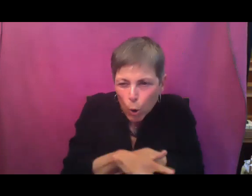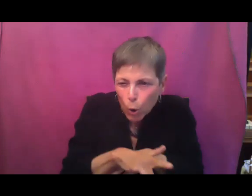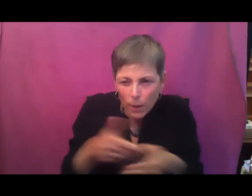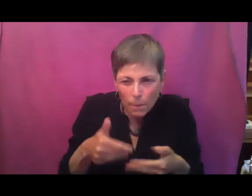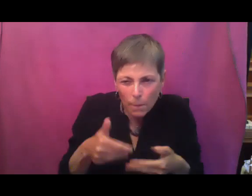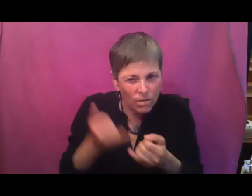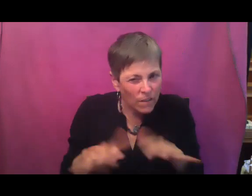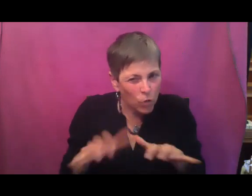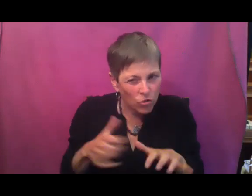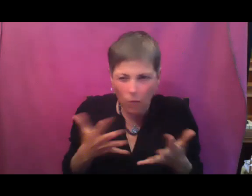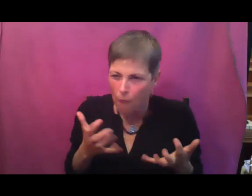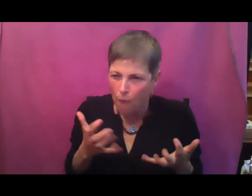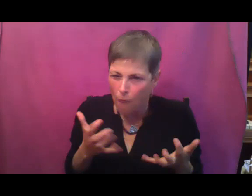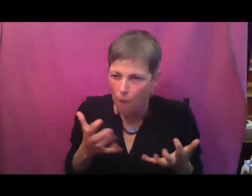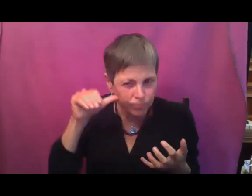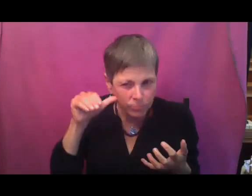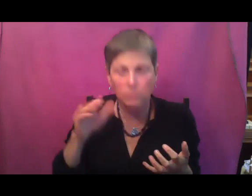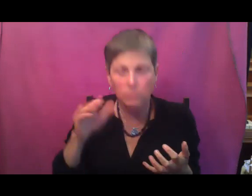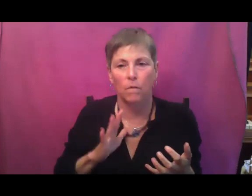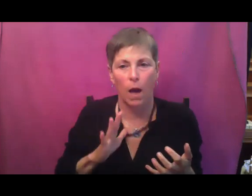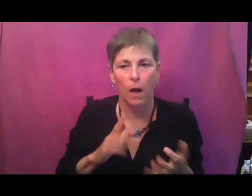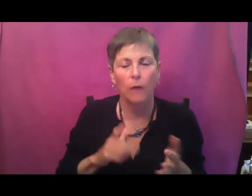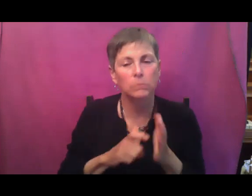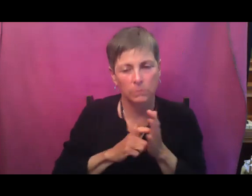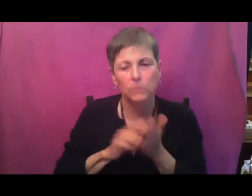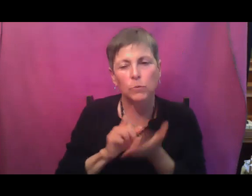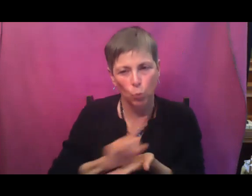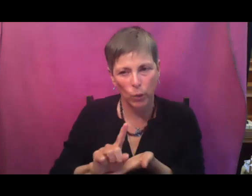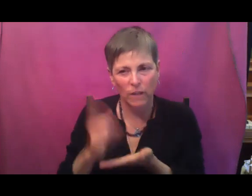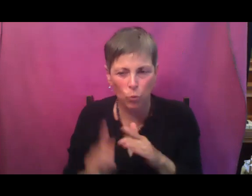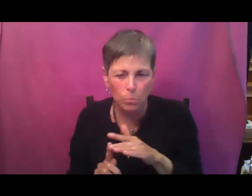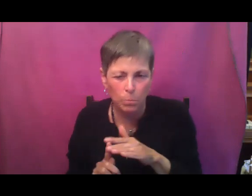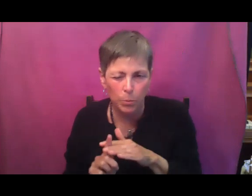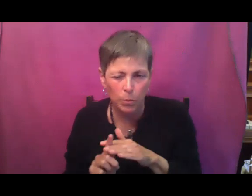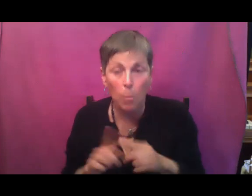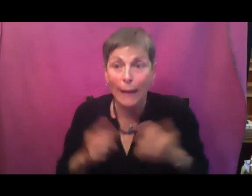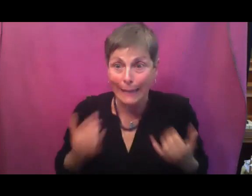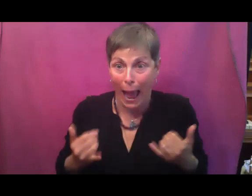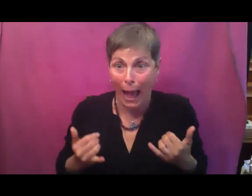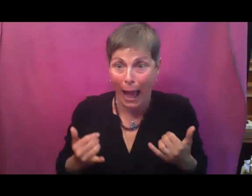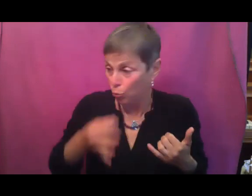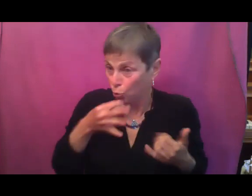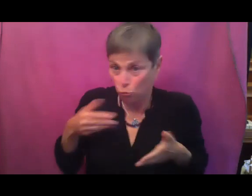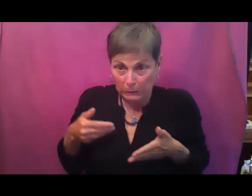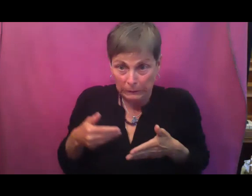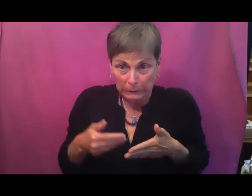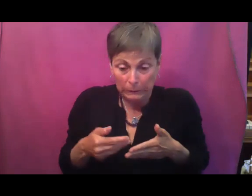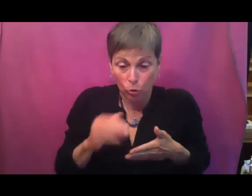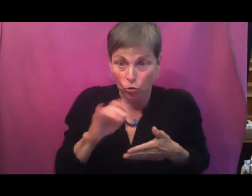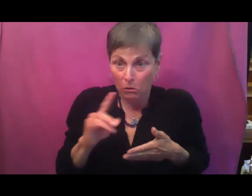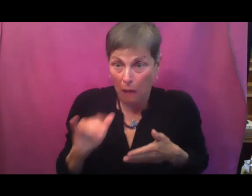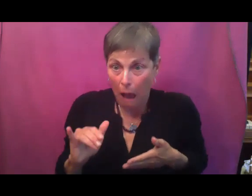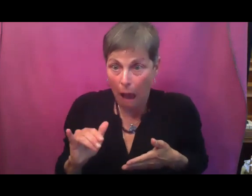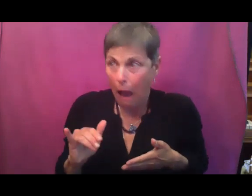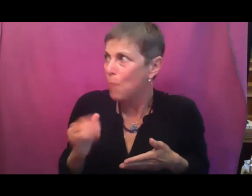expect them to germinate in over a week. But if it's now, if it's almost July and it is gorgeously